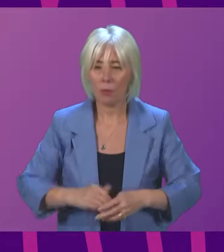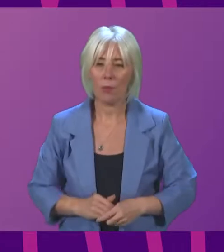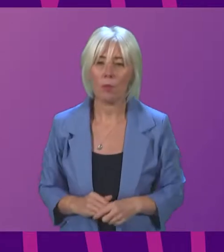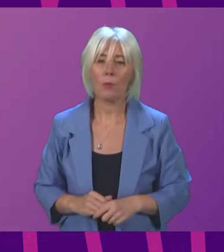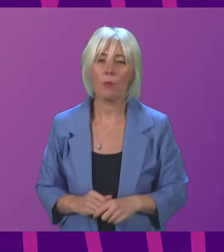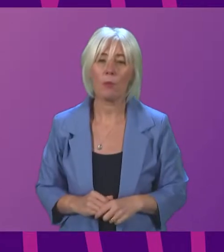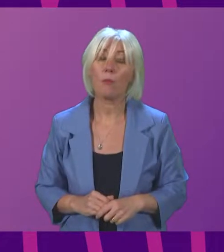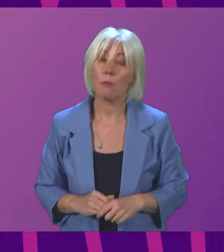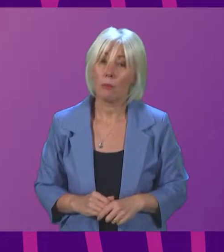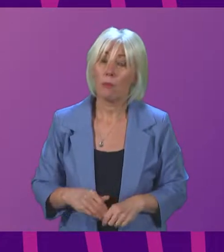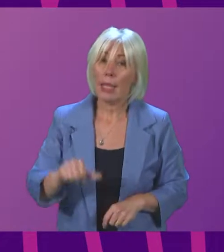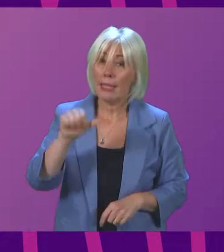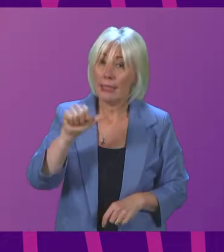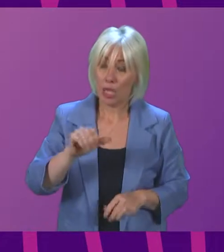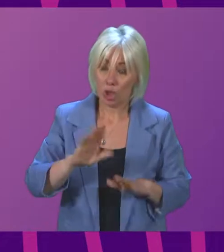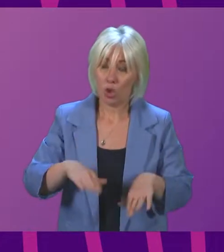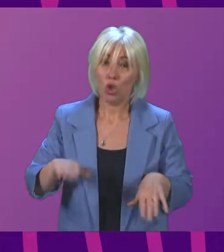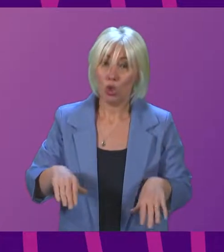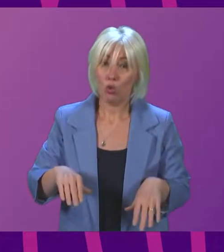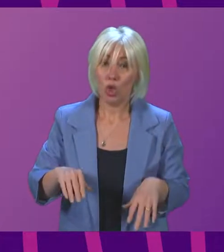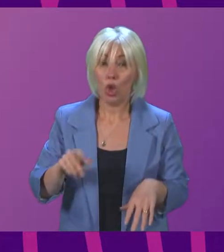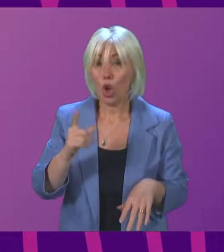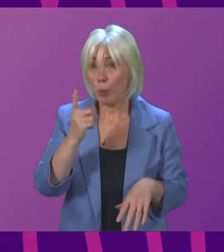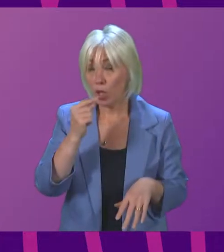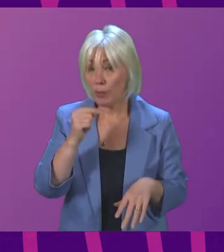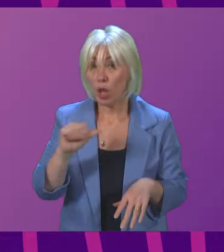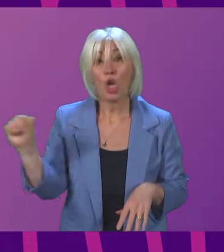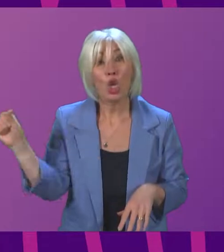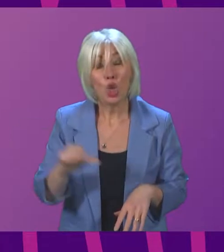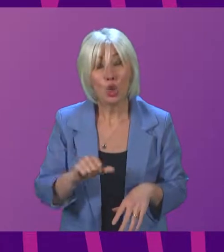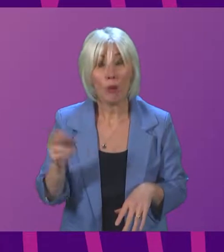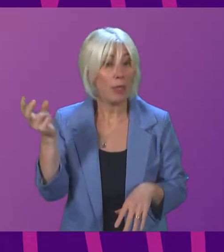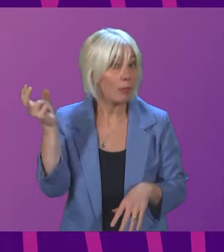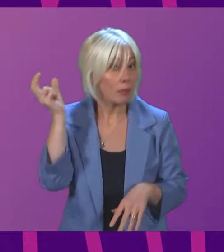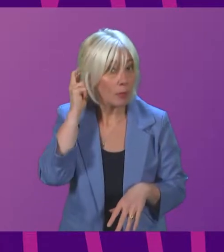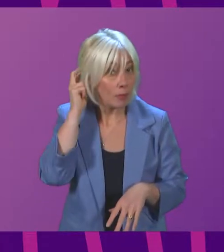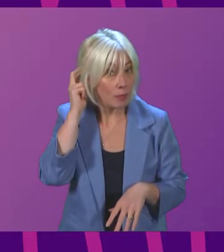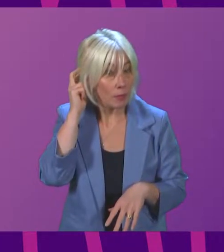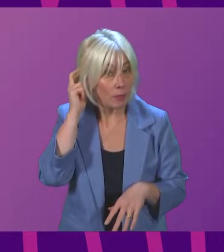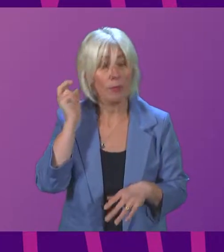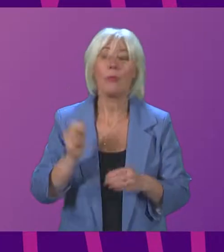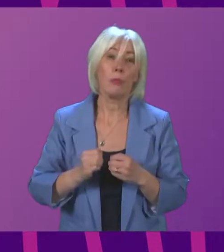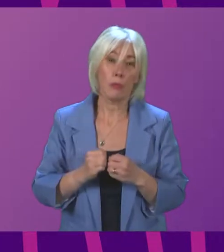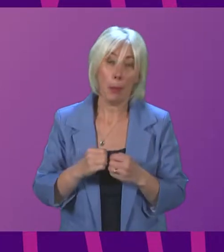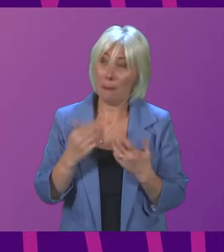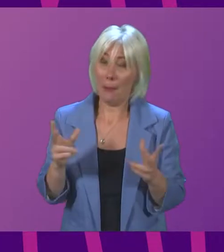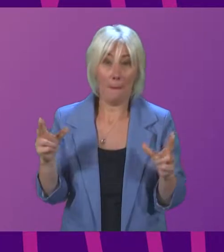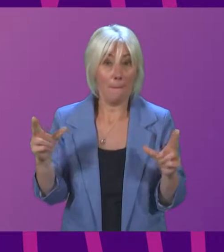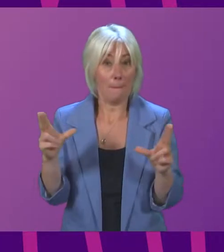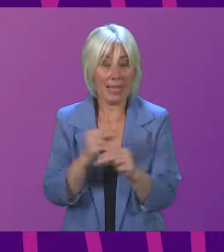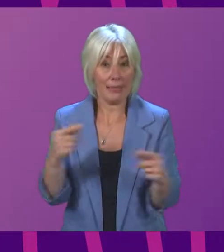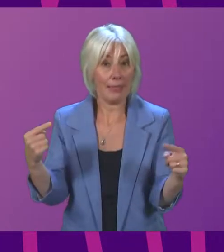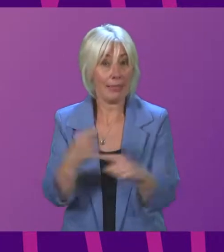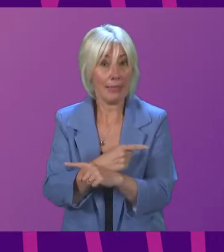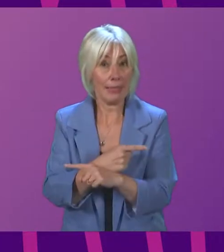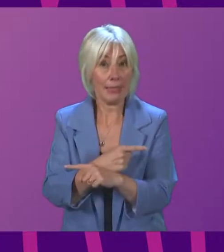Six children could and should have received cochlear implantation surgery, but were missed in assessment